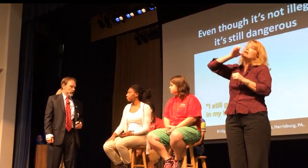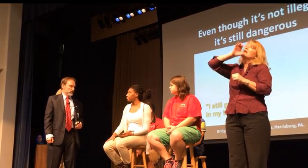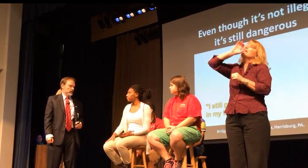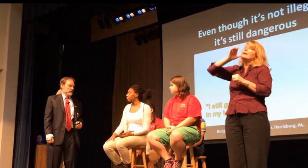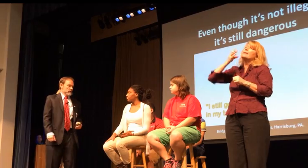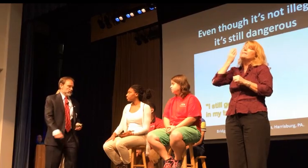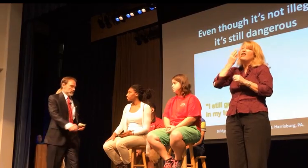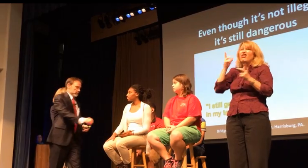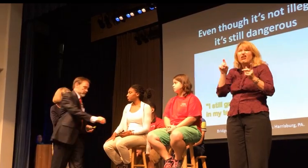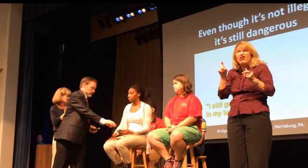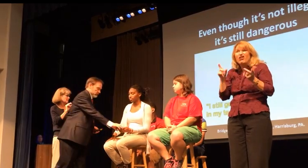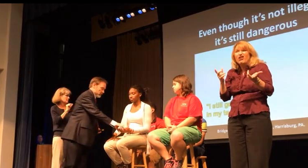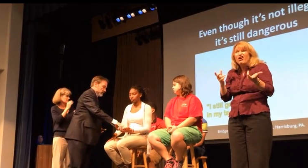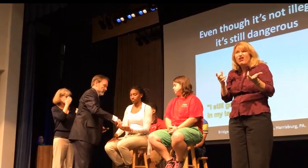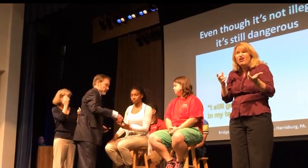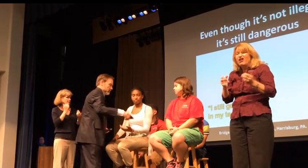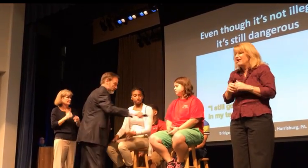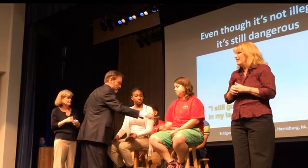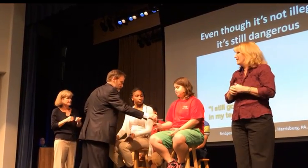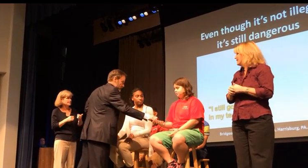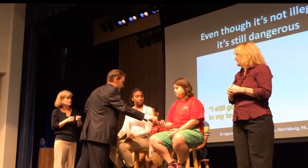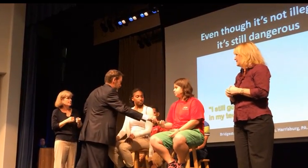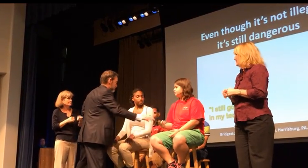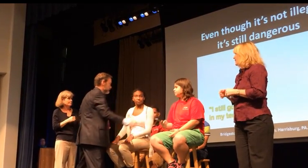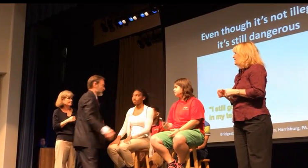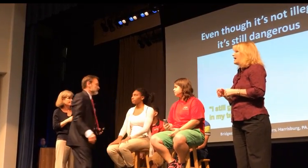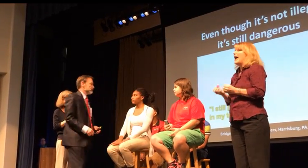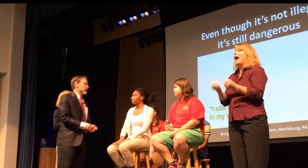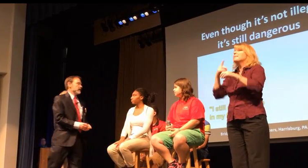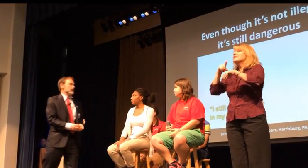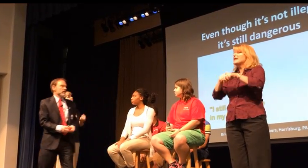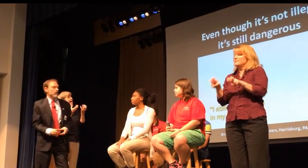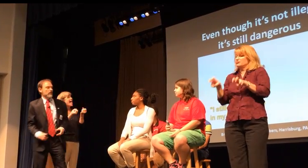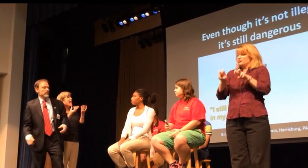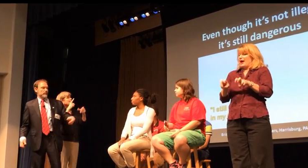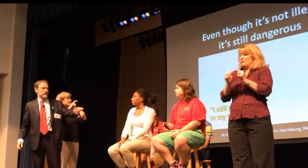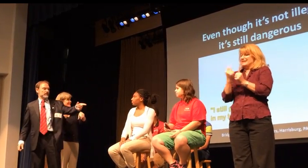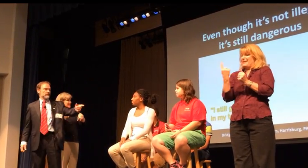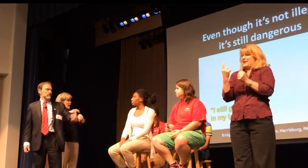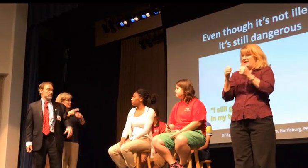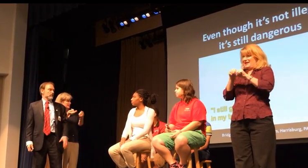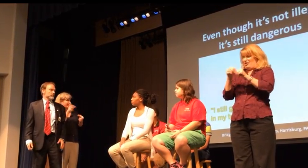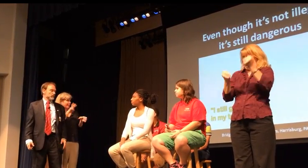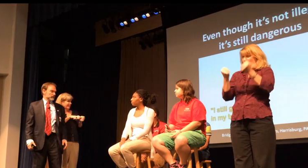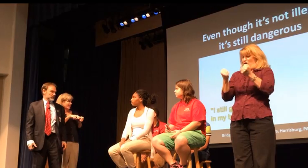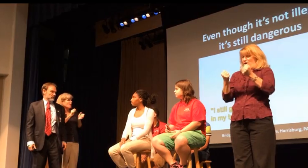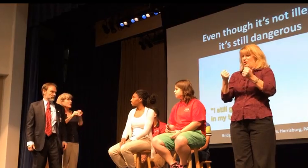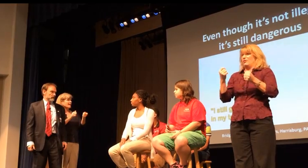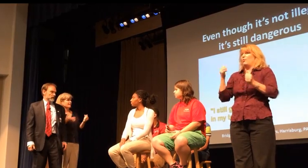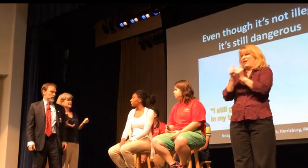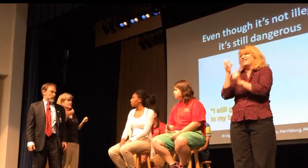okay how many times have you gotten in the car with a person who was holding a cell phone